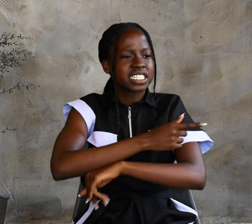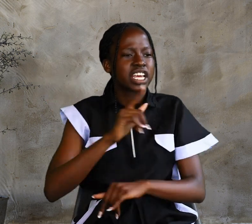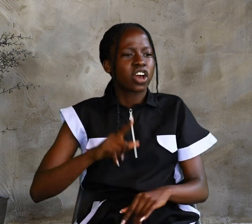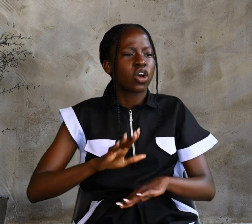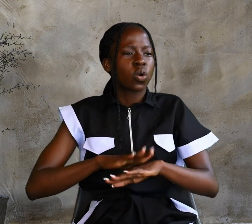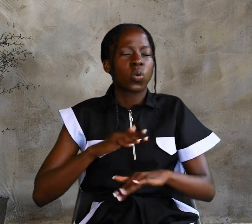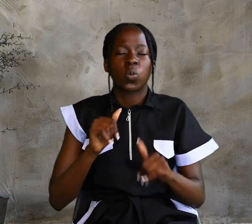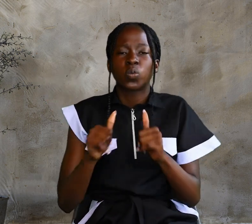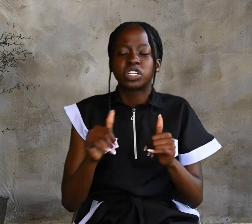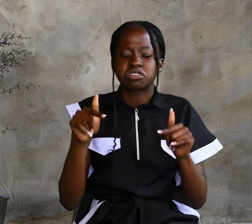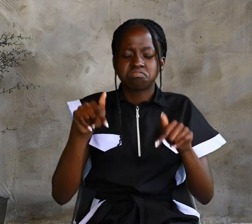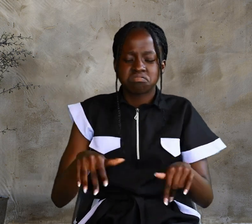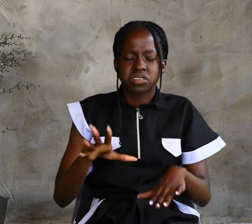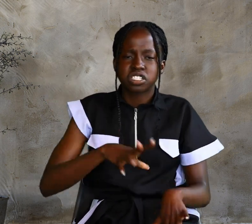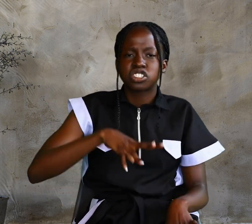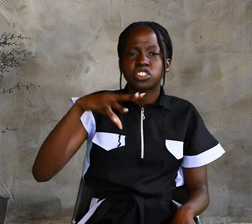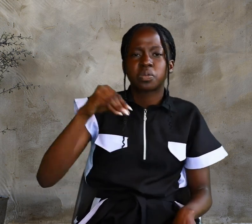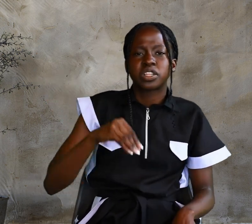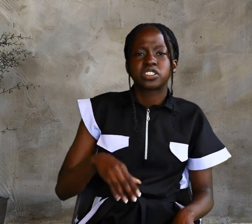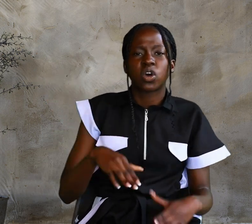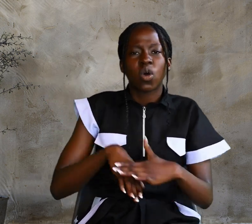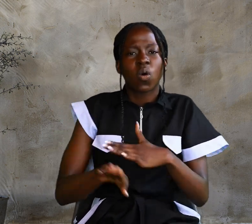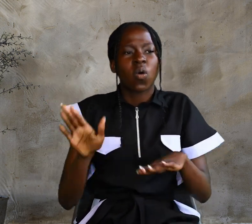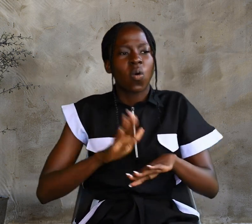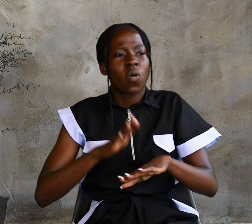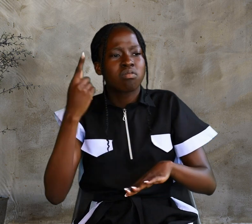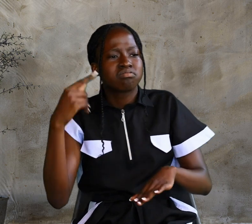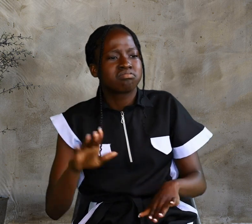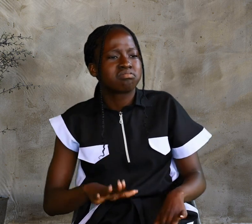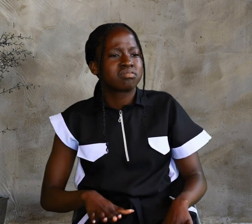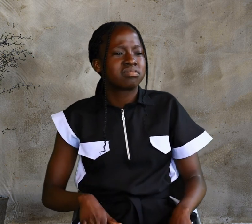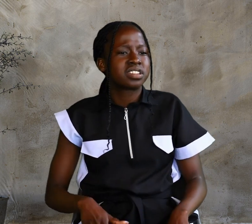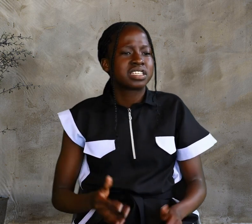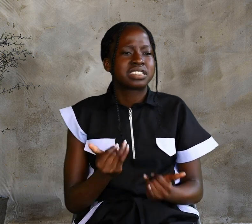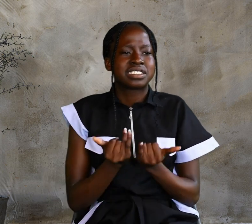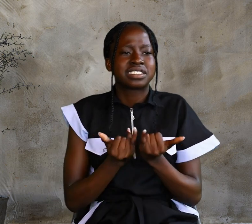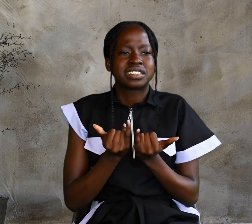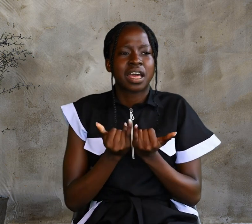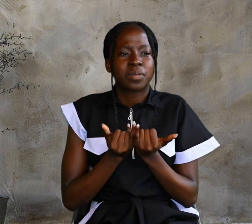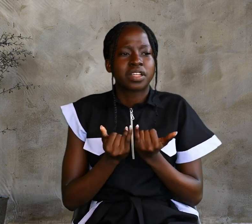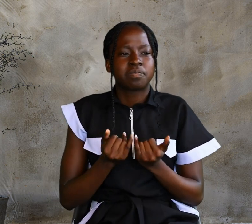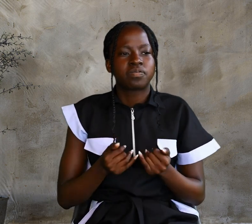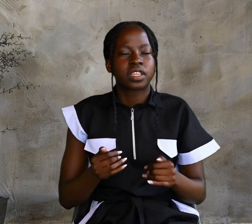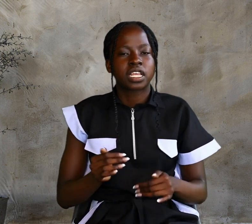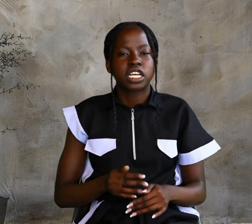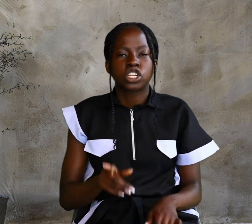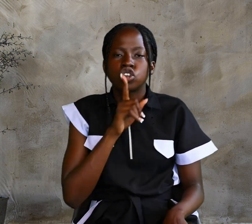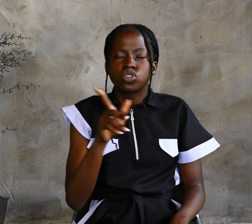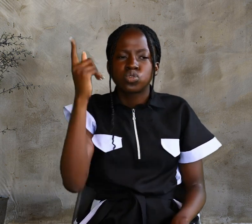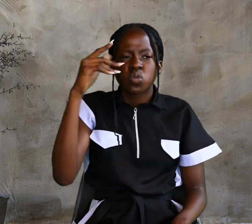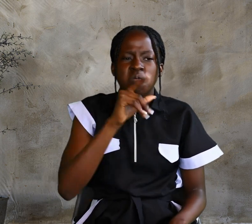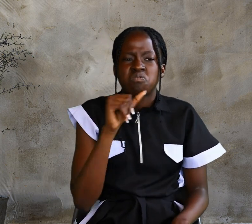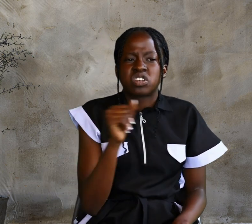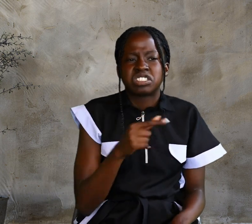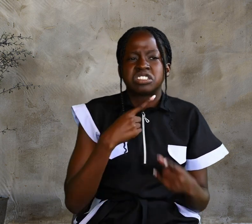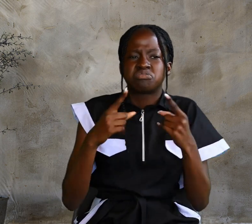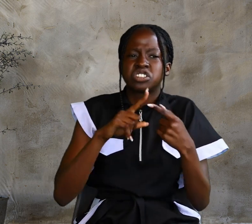Sabbath. And so the Jewish leaders said to the man who had been healed, It is the Sabbath